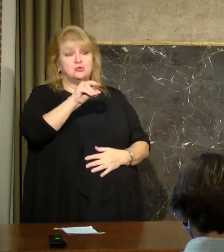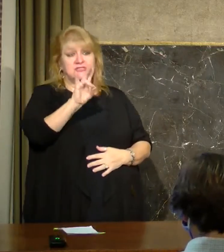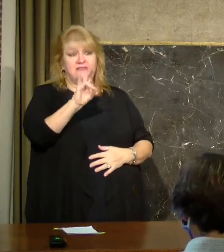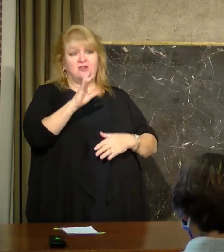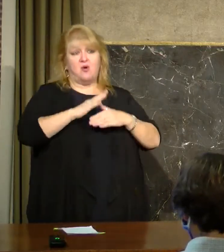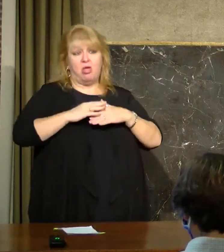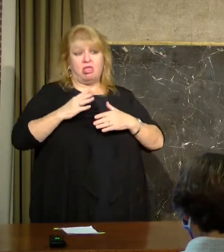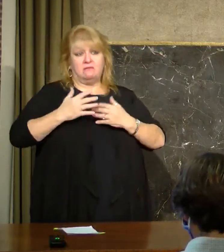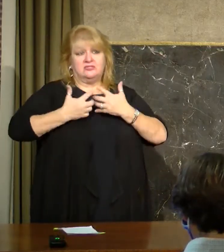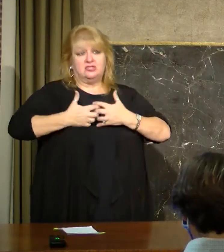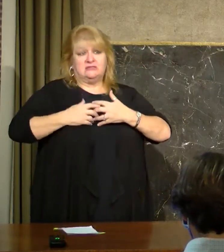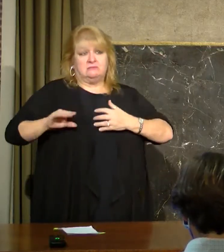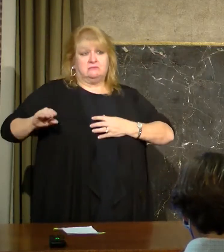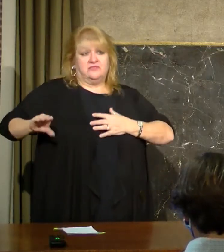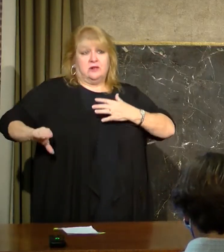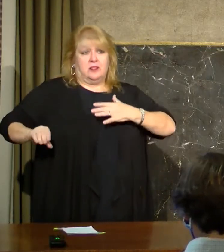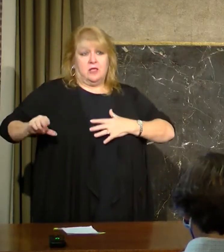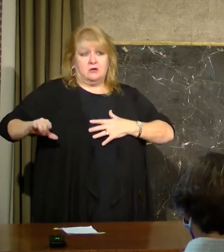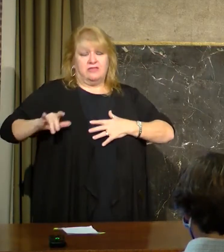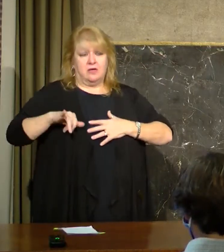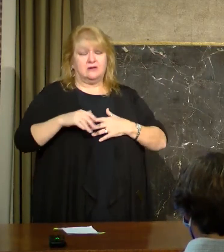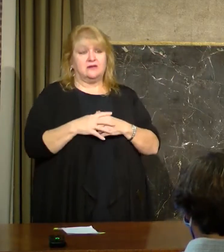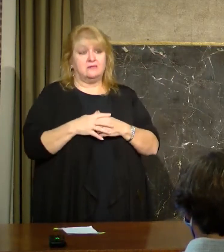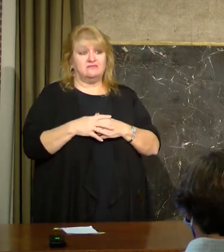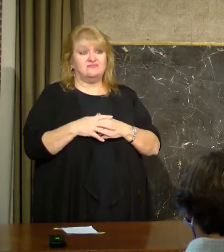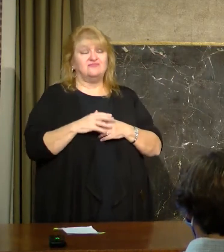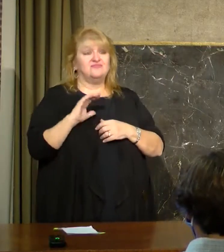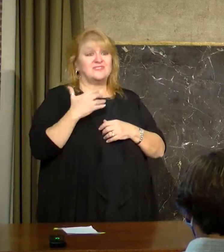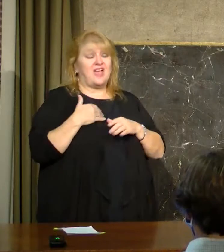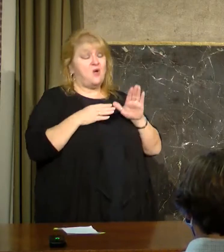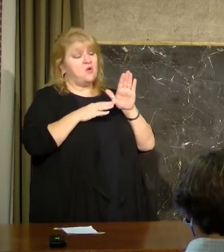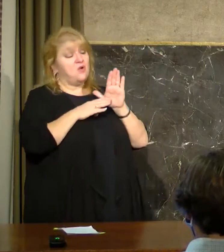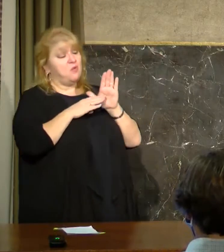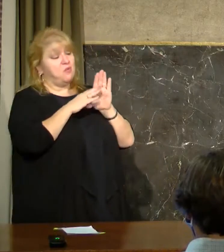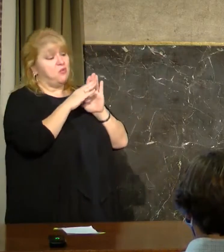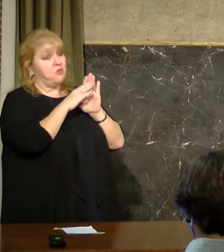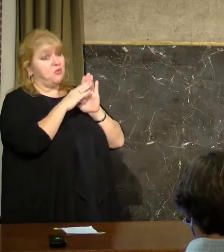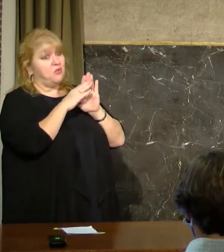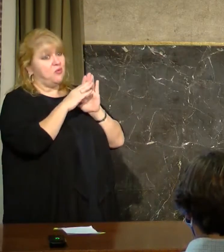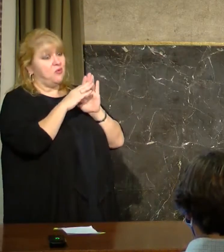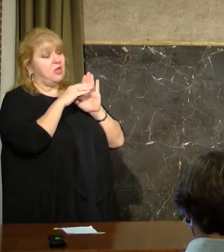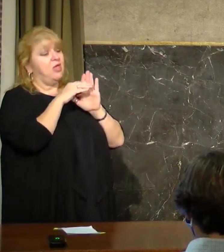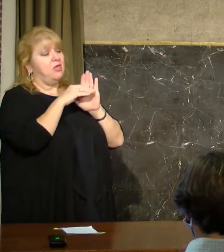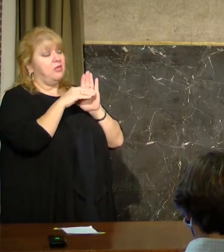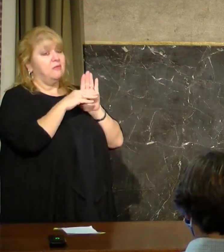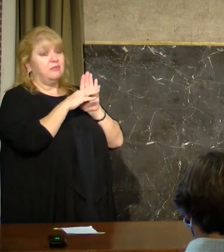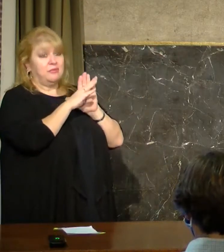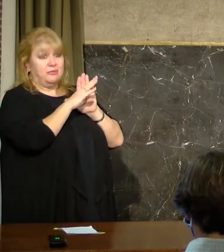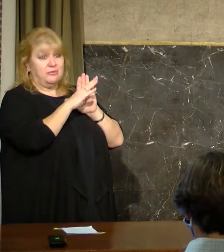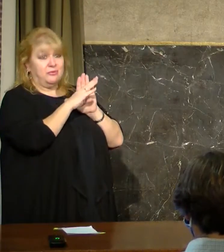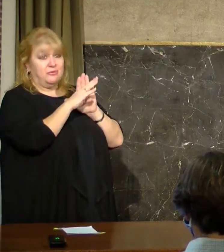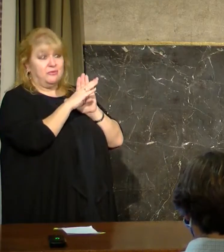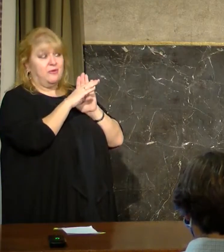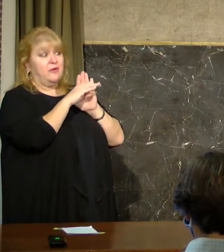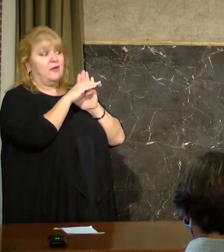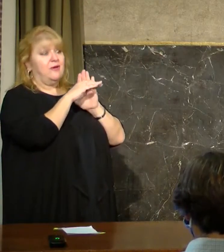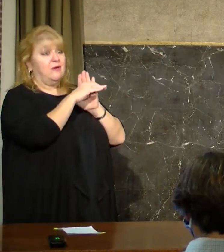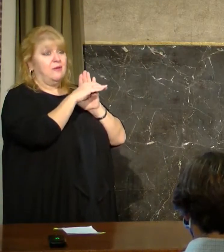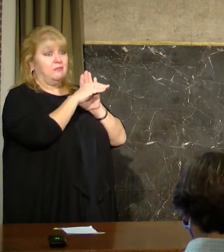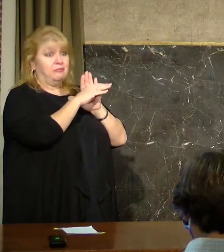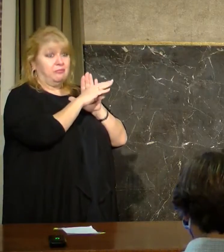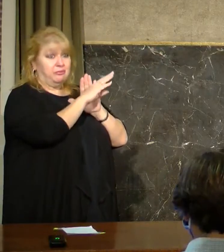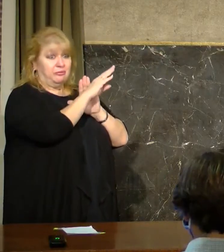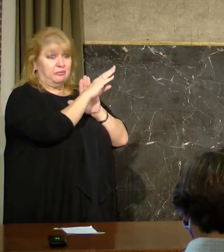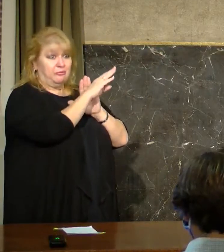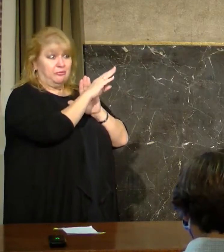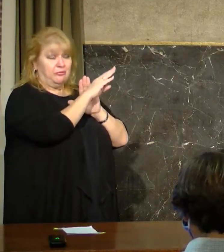are very much on a trajectory right now of increased positivity, increased cases, increased hospitalizations that threaten